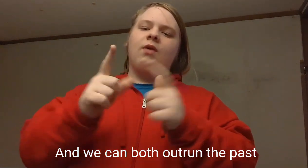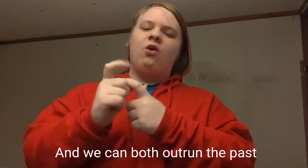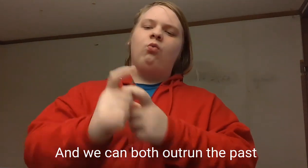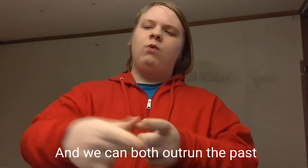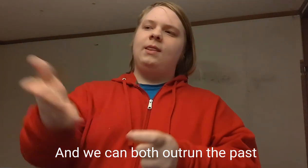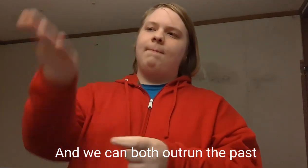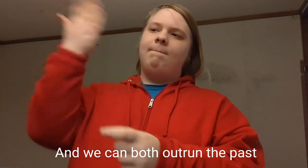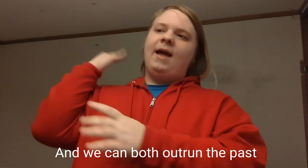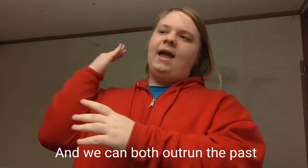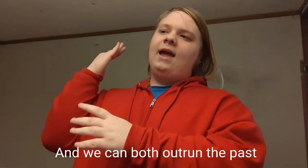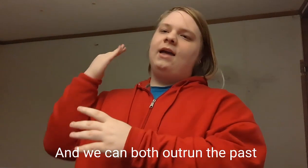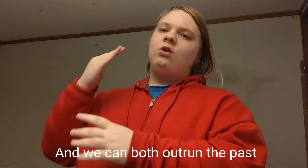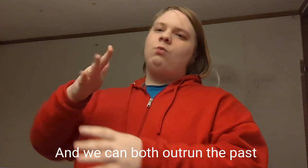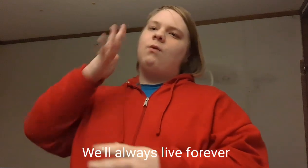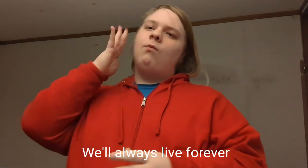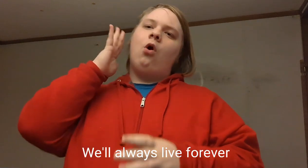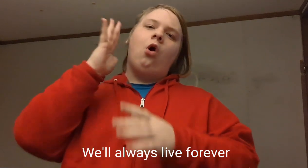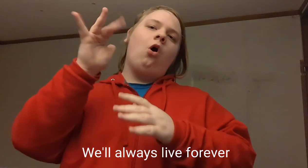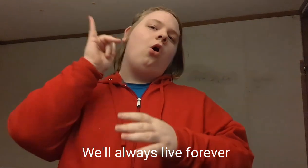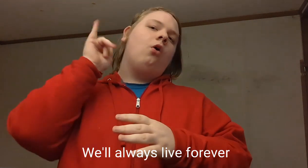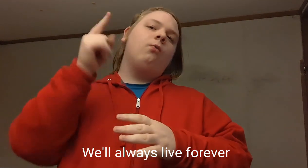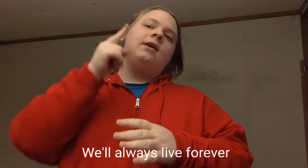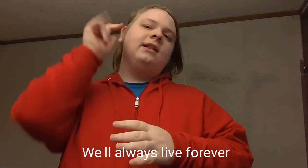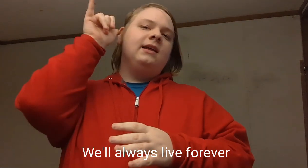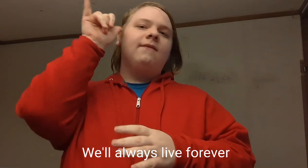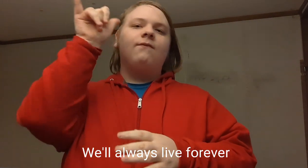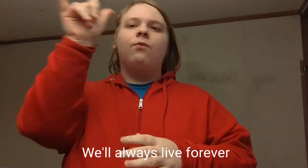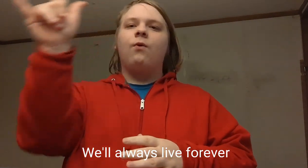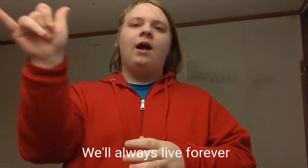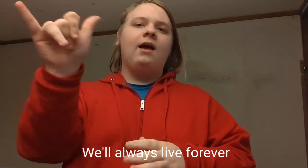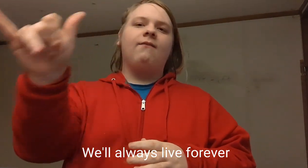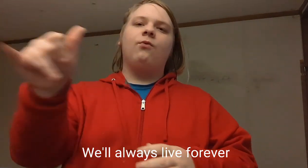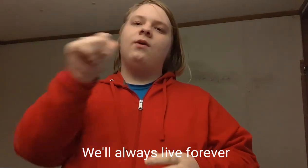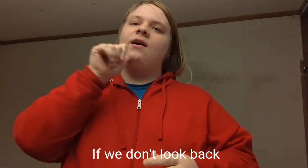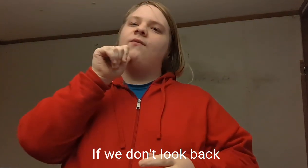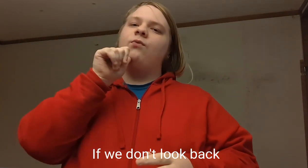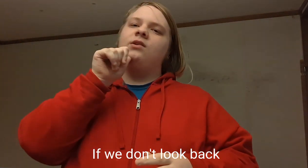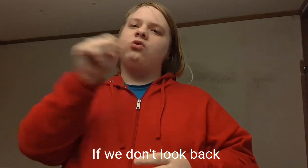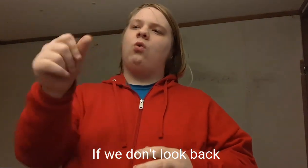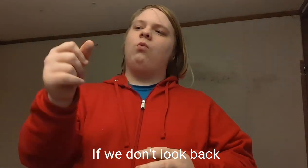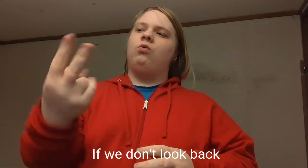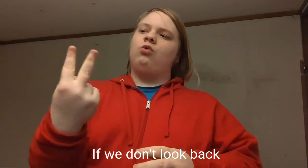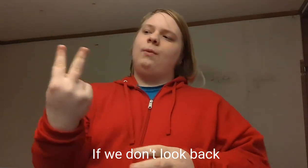past We will always live forever If we don't look back